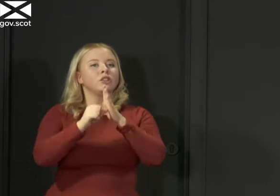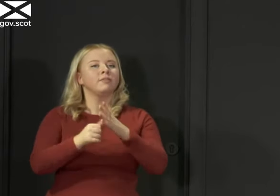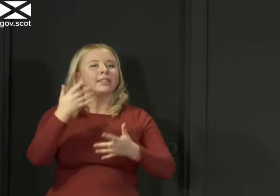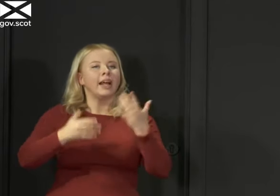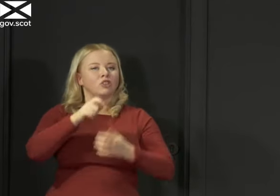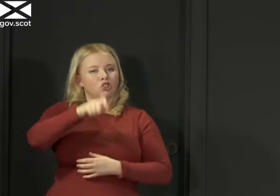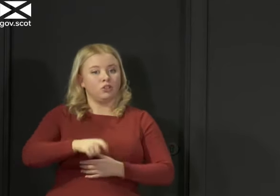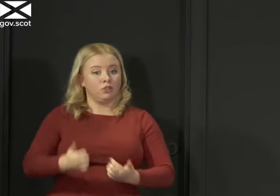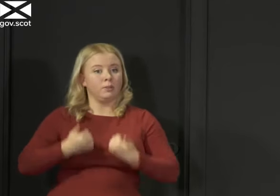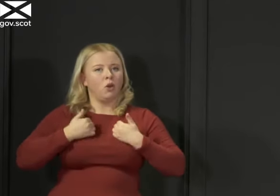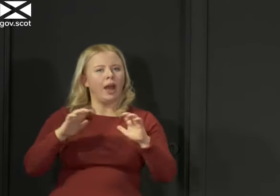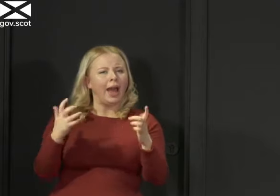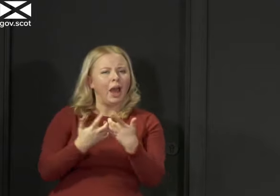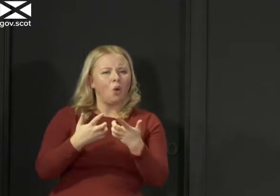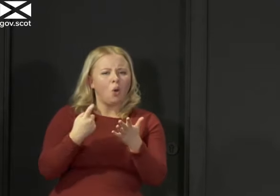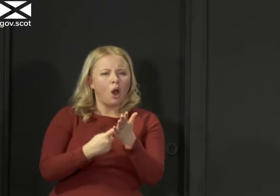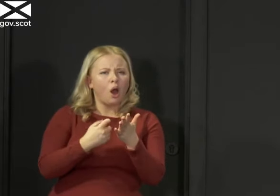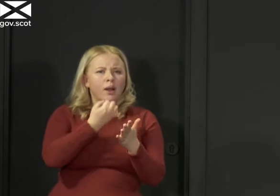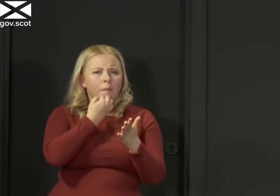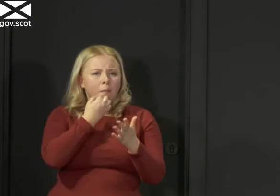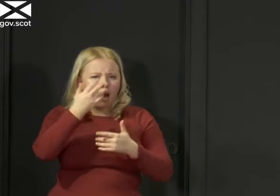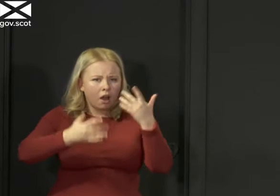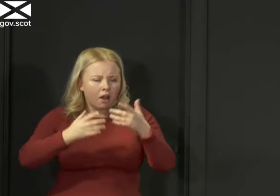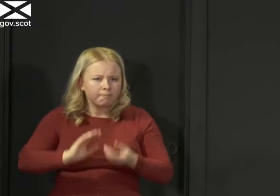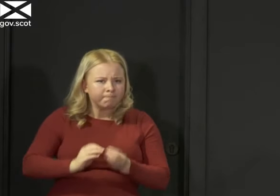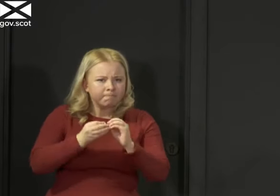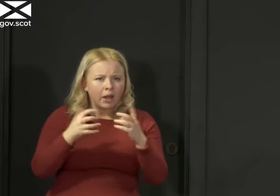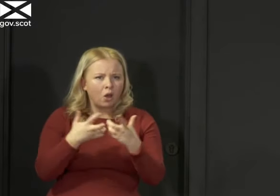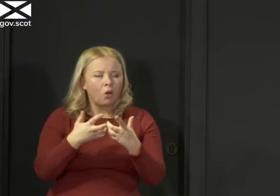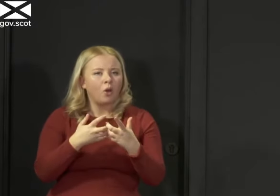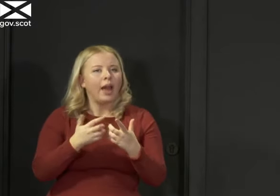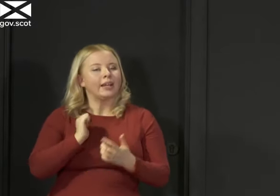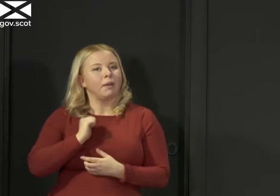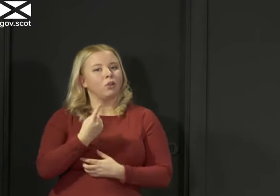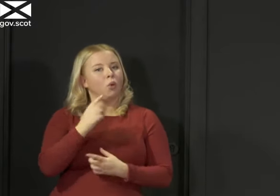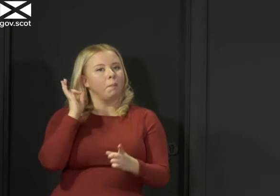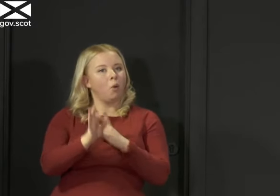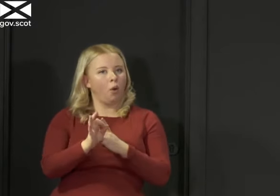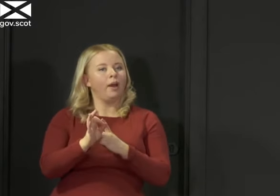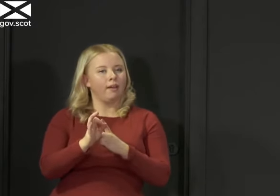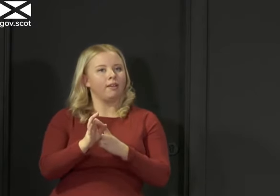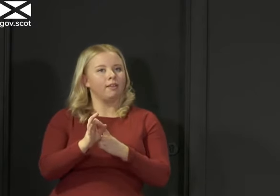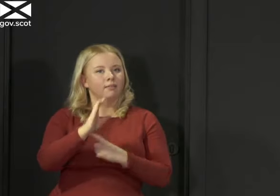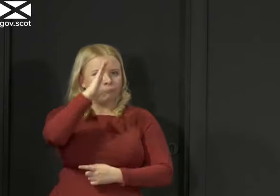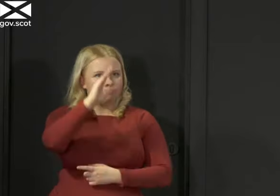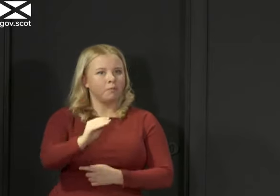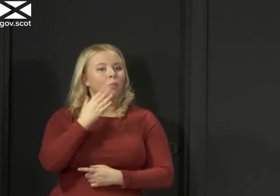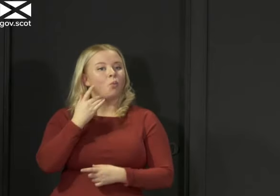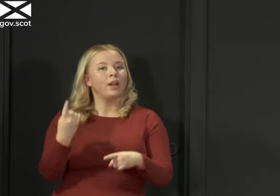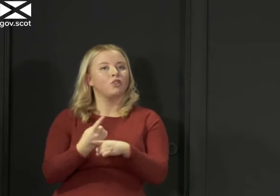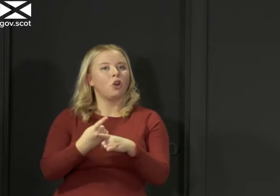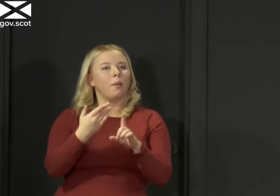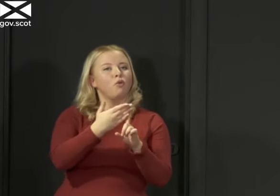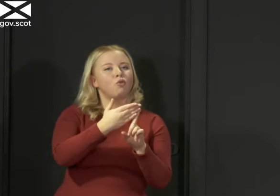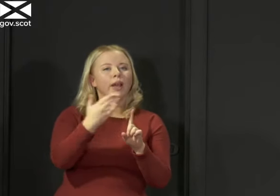R number is calculated and I suspect that one of the points that will have been made there is that when I talk about the range of the R